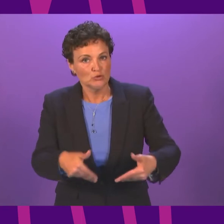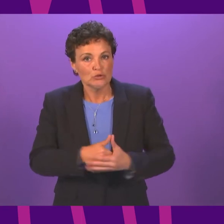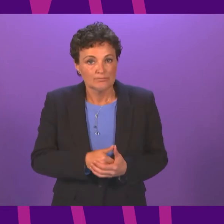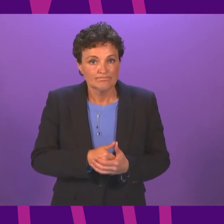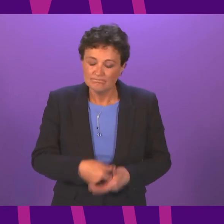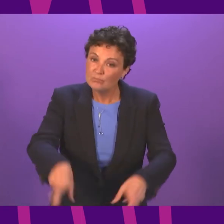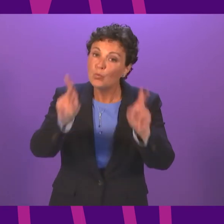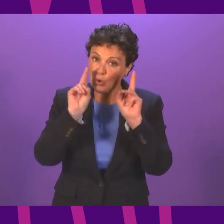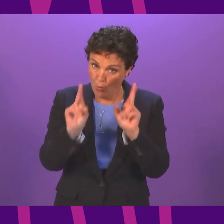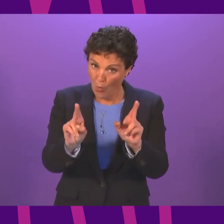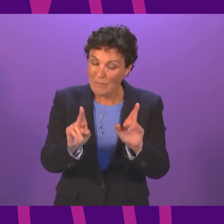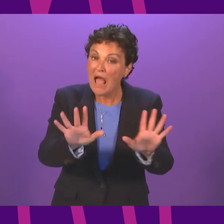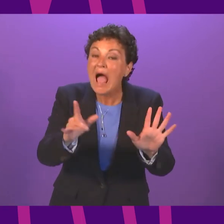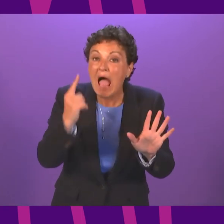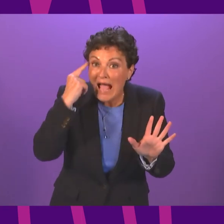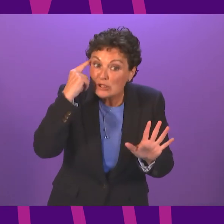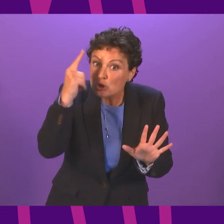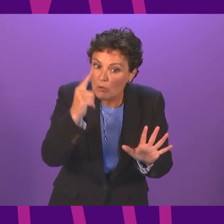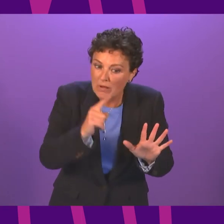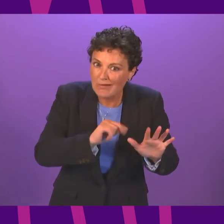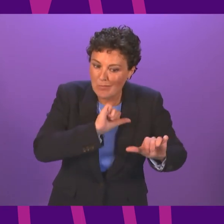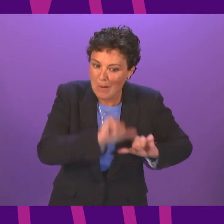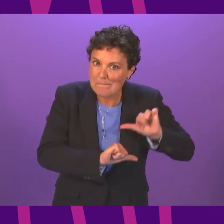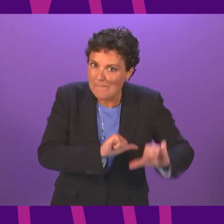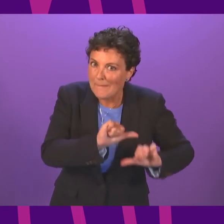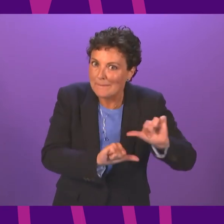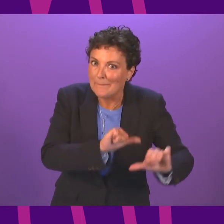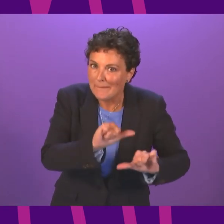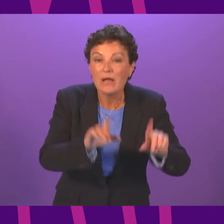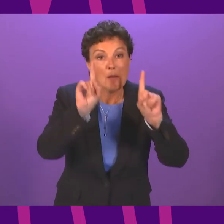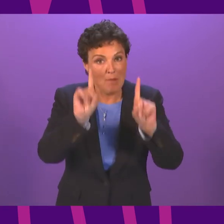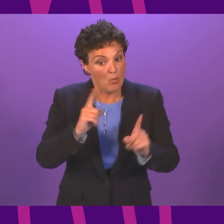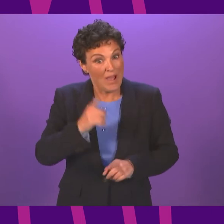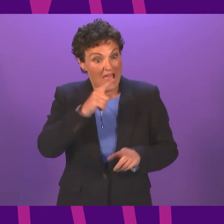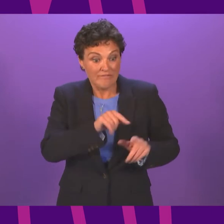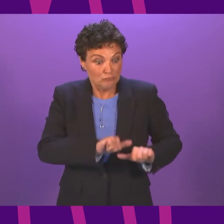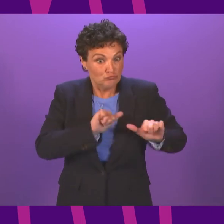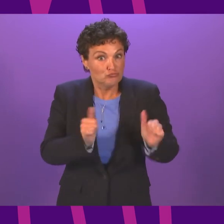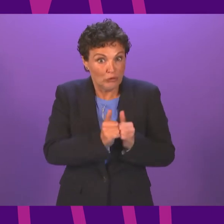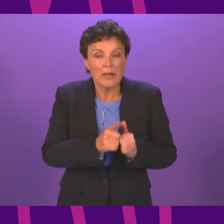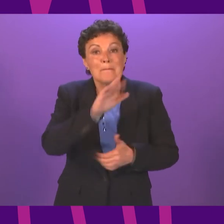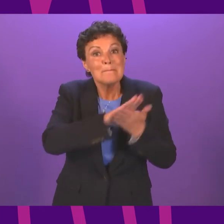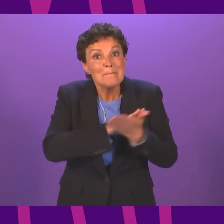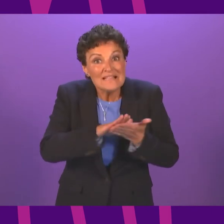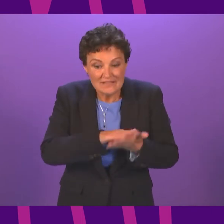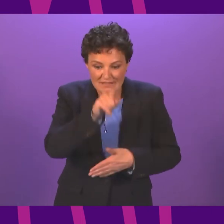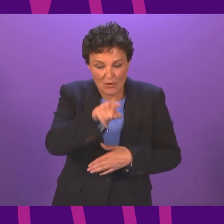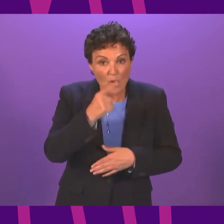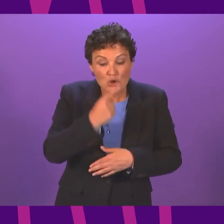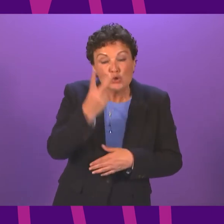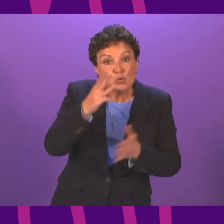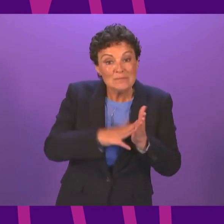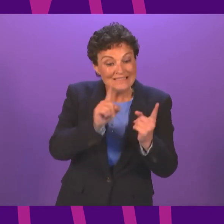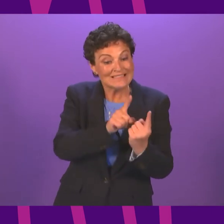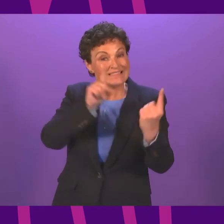We also hope, assuming the data supports this, that the general indoor physical distancing requirement can be reduced from two metres to